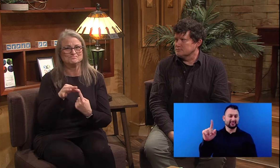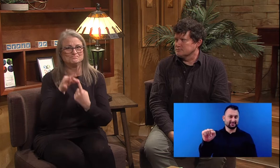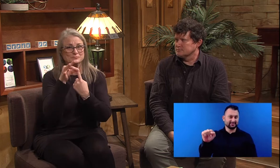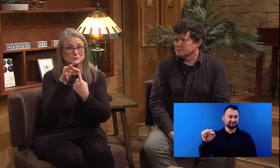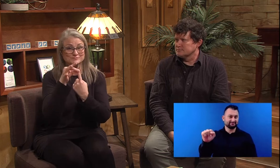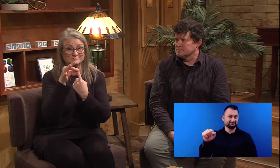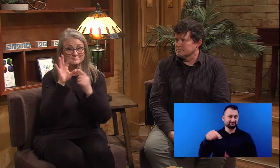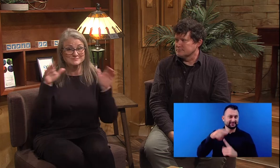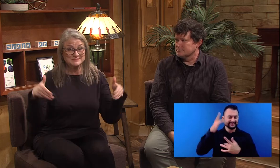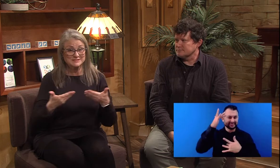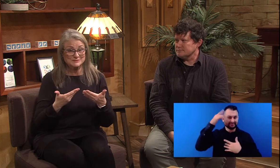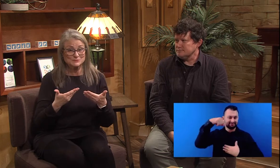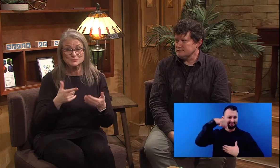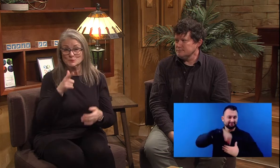We have a special guest,